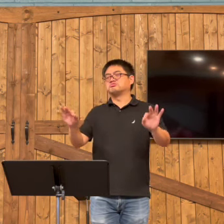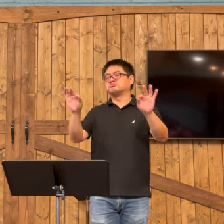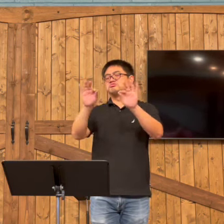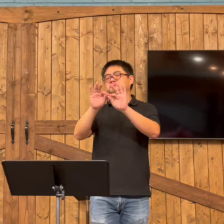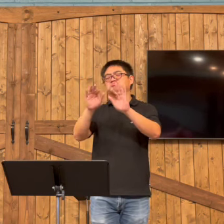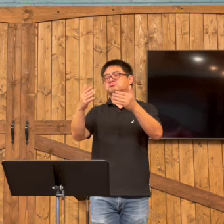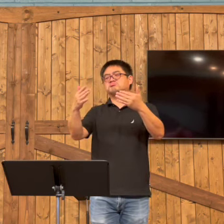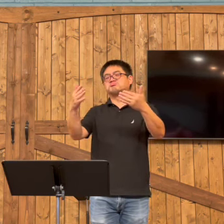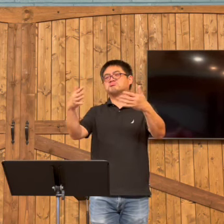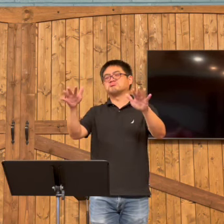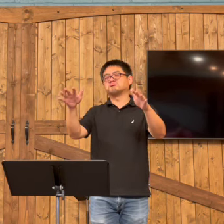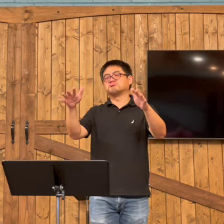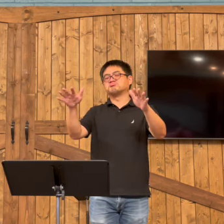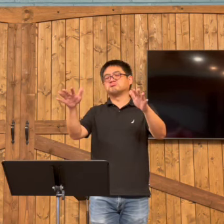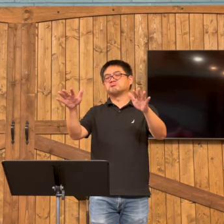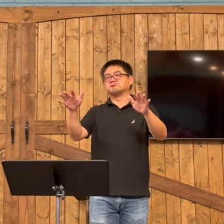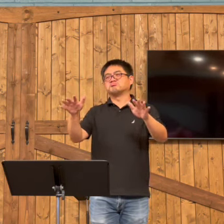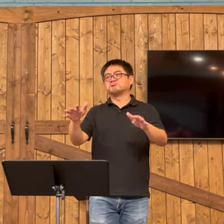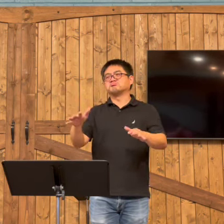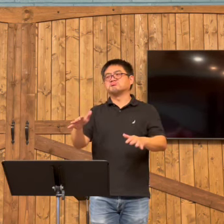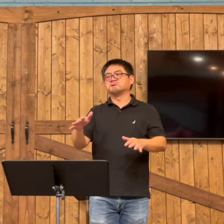That neither of those places will be important soon.